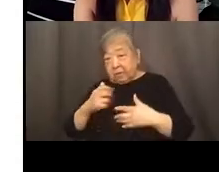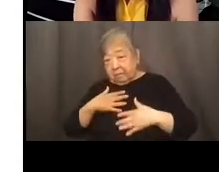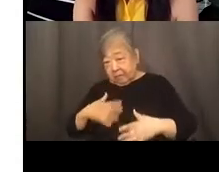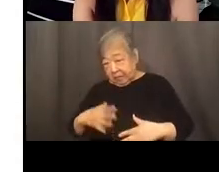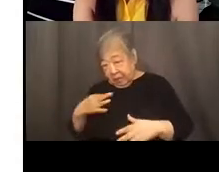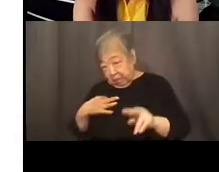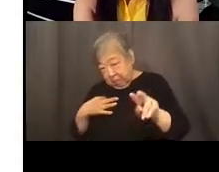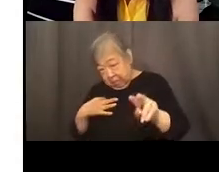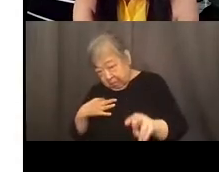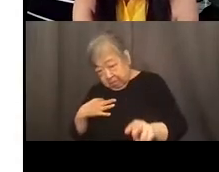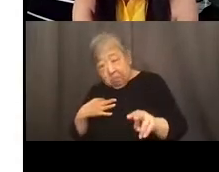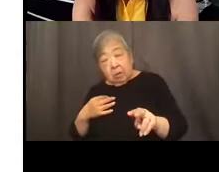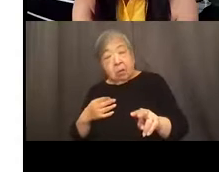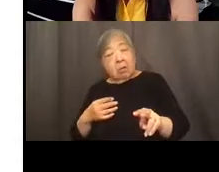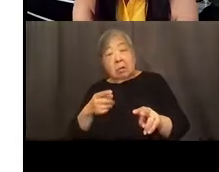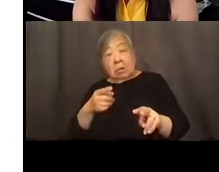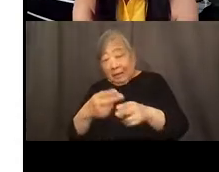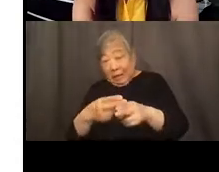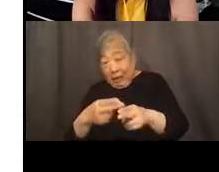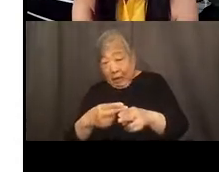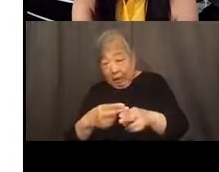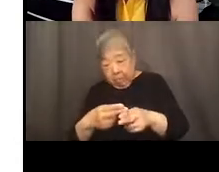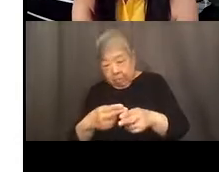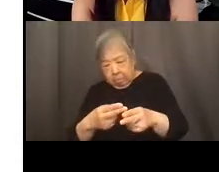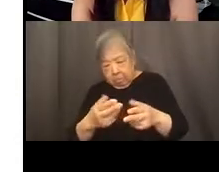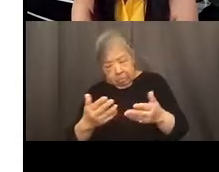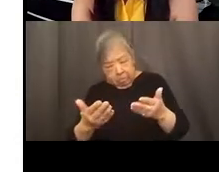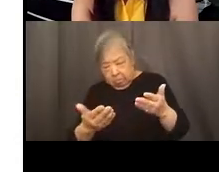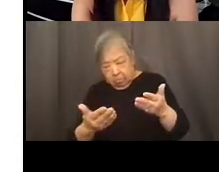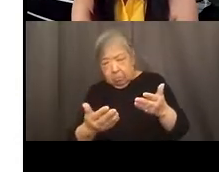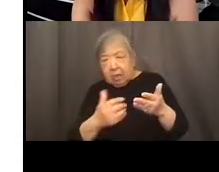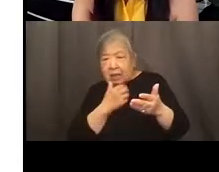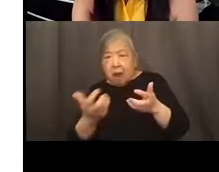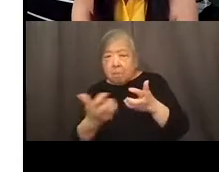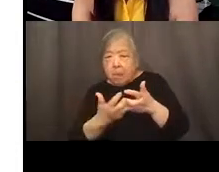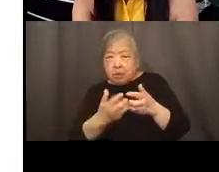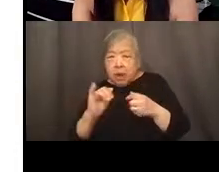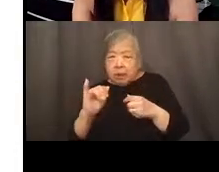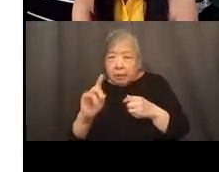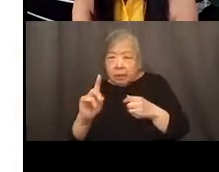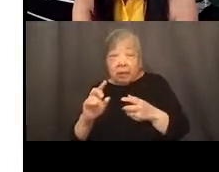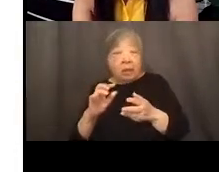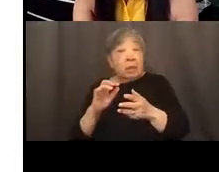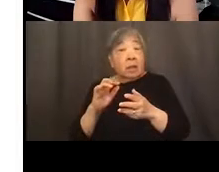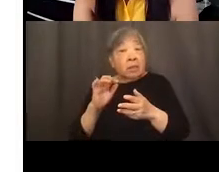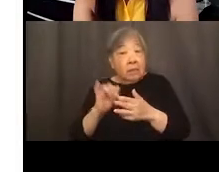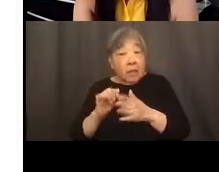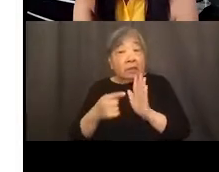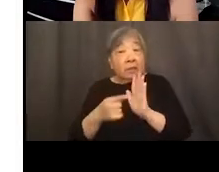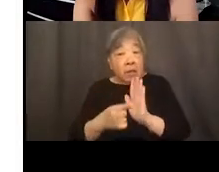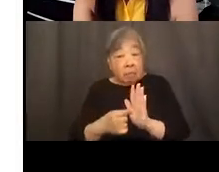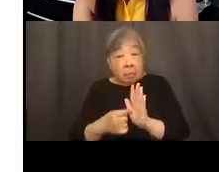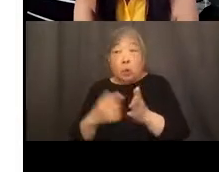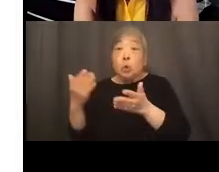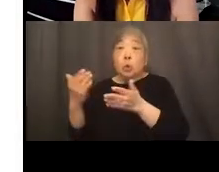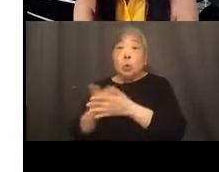they've given don't match their ID. And this is the situation, this is an example of a situation where the new protections